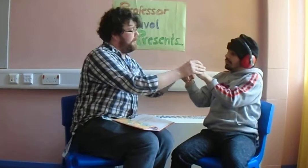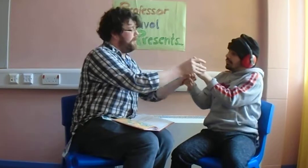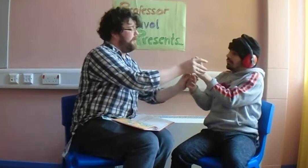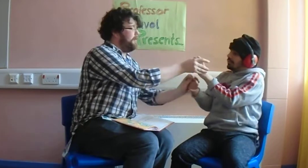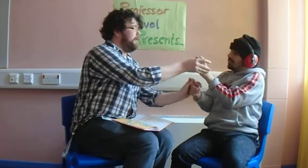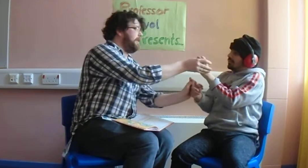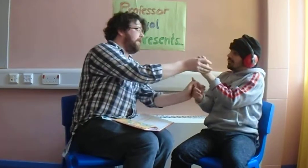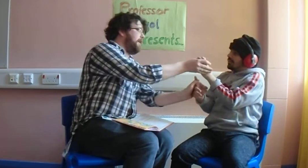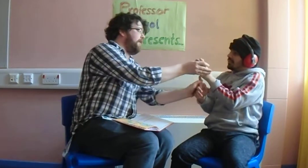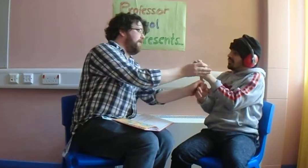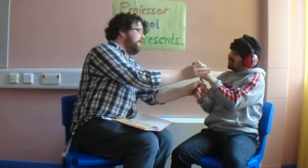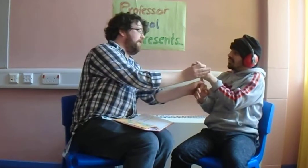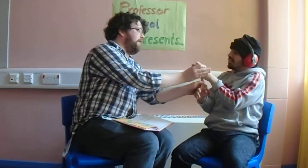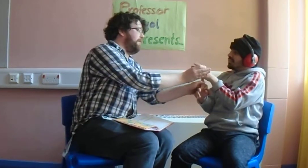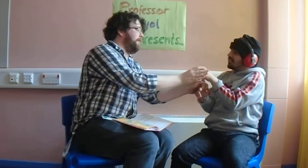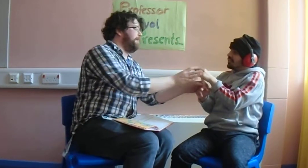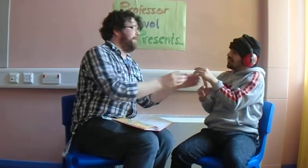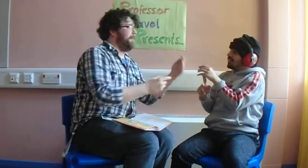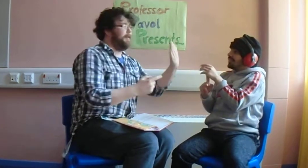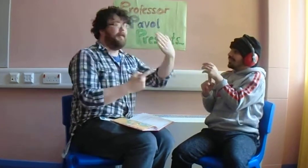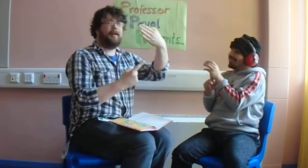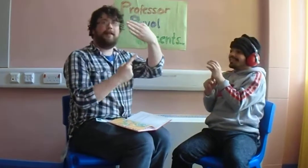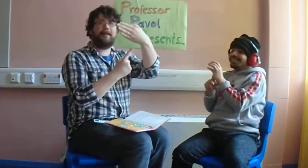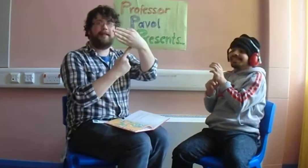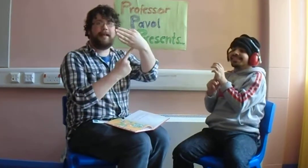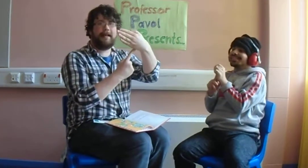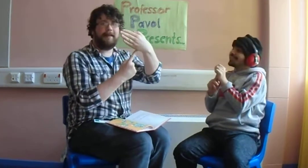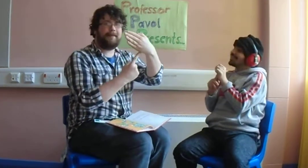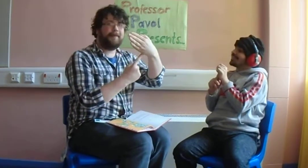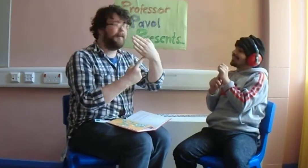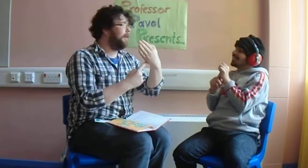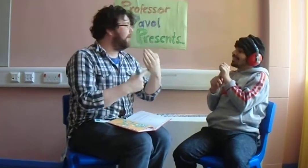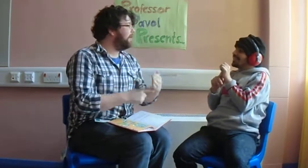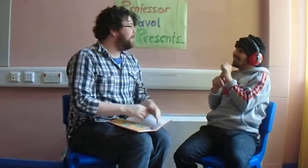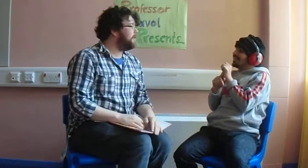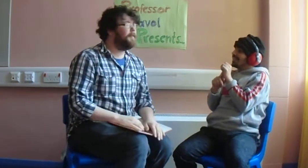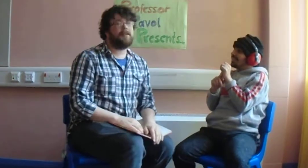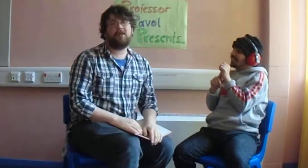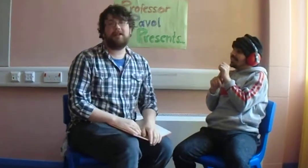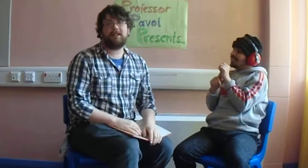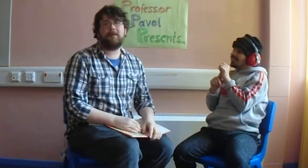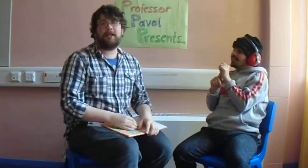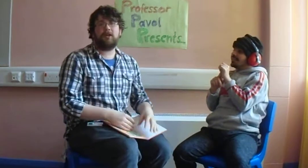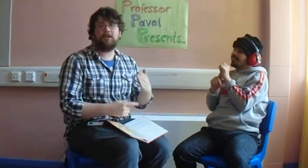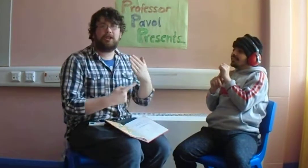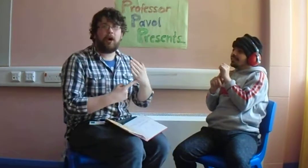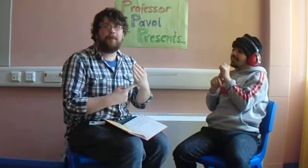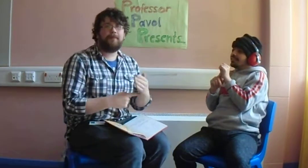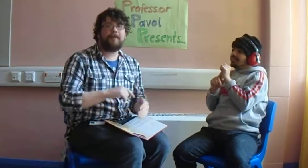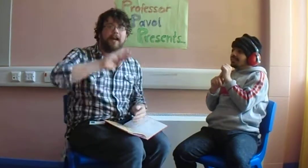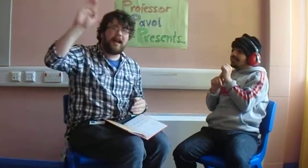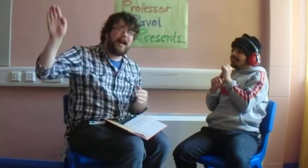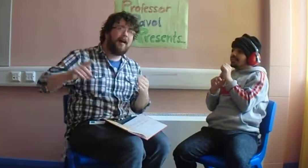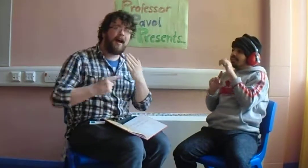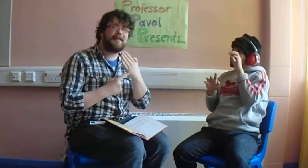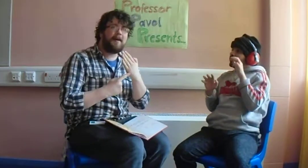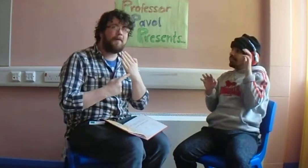and you stick that on the bottom. T. So if you're talking to somebody called Tom, you say, Hi Tom!